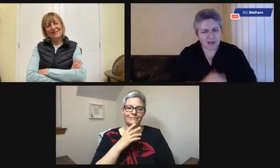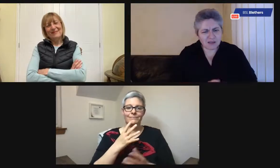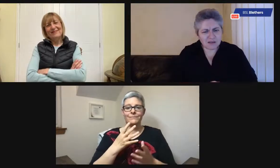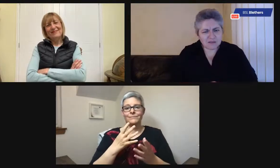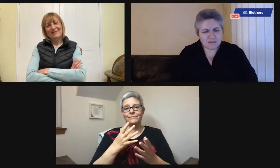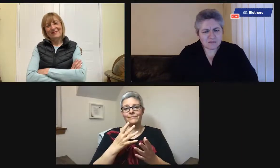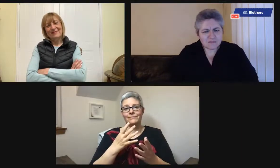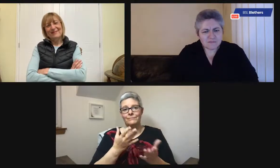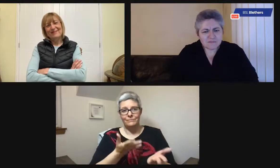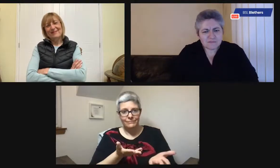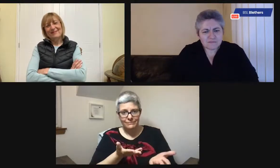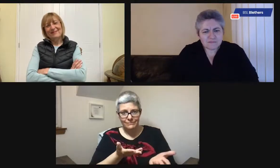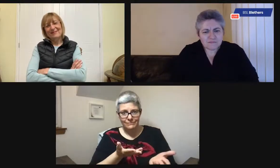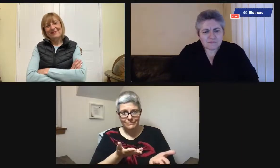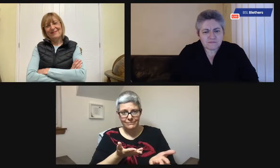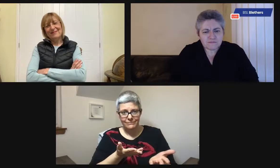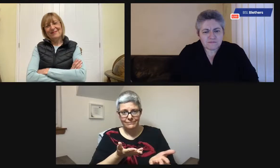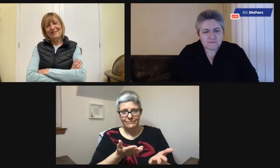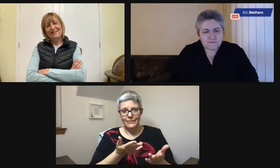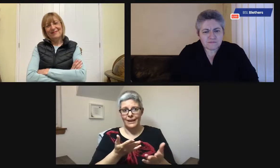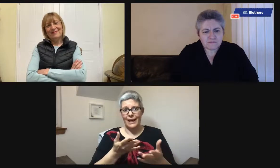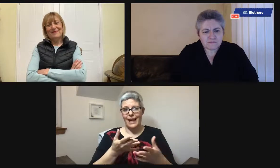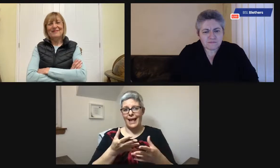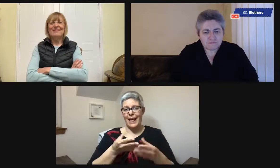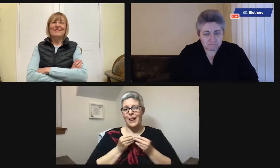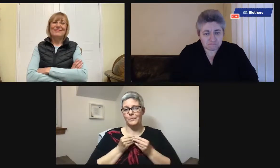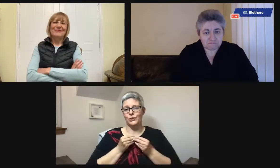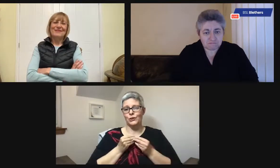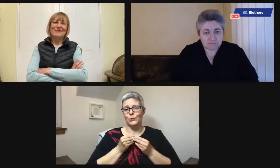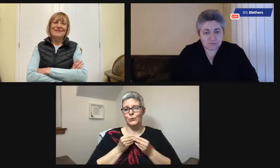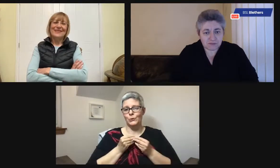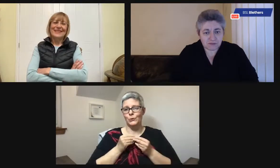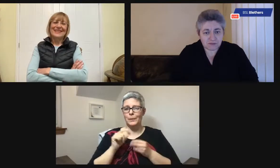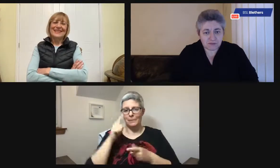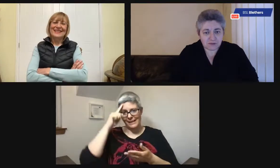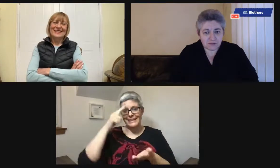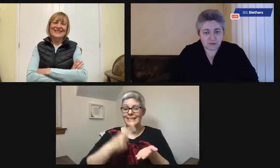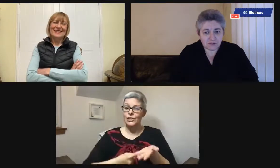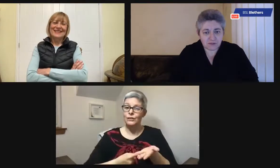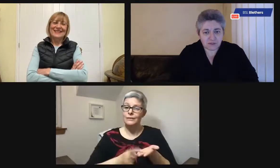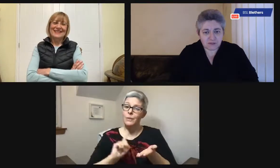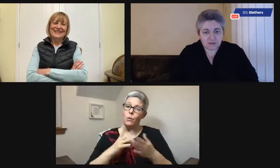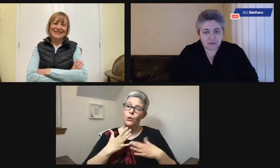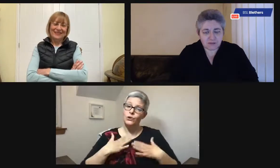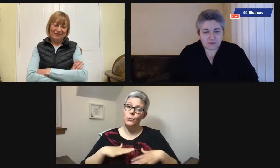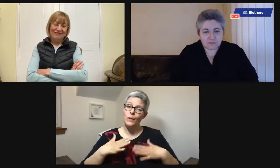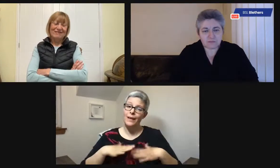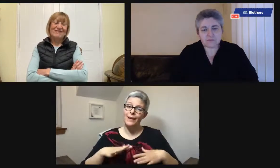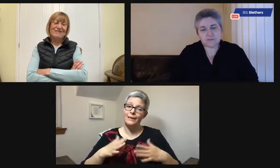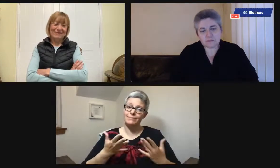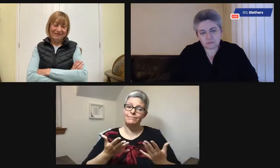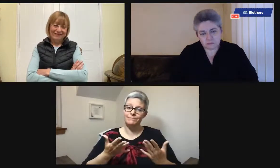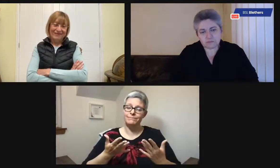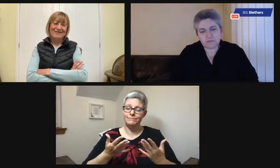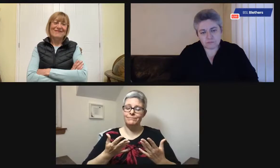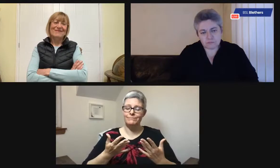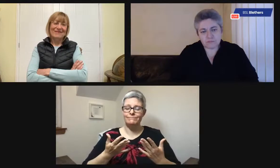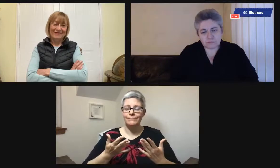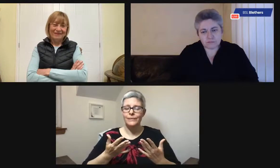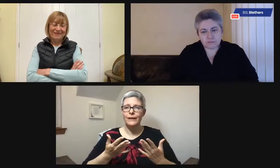What are we looking at here? Why are we looking at it? Carolyn? I don't know. It helps you to decide what